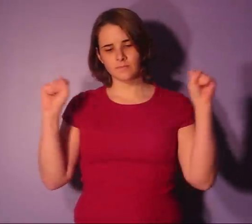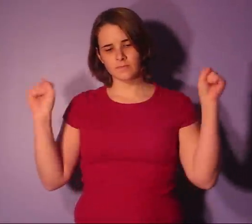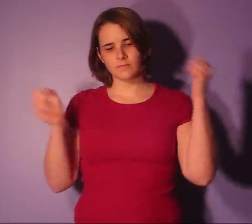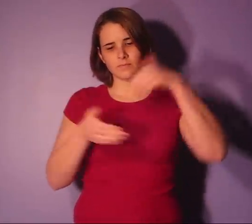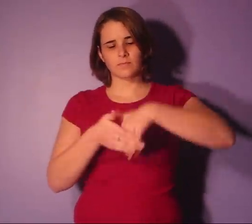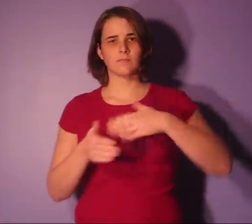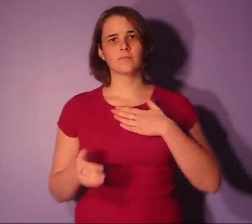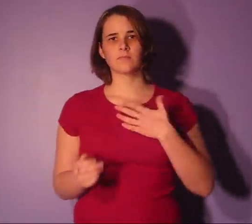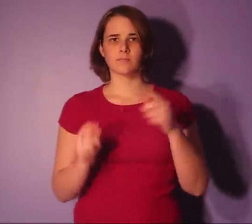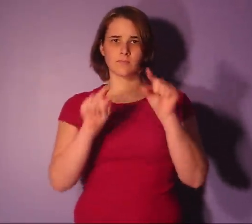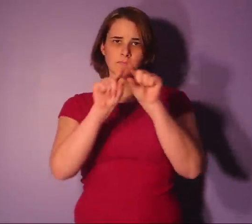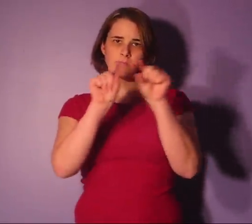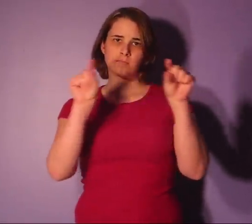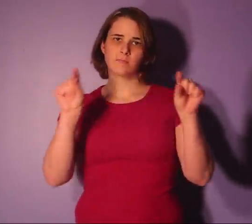in my frame